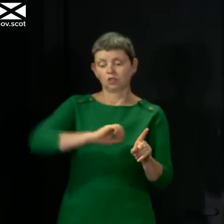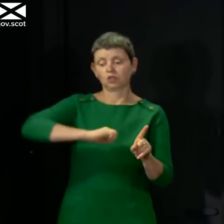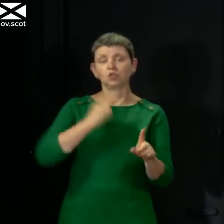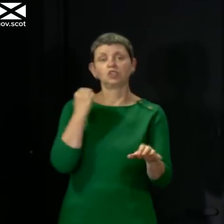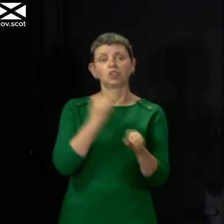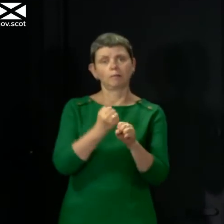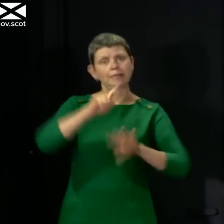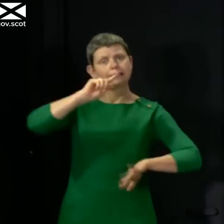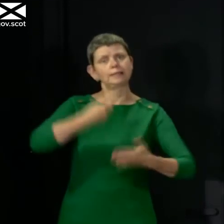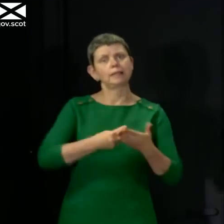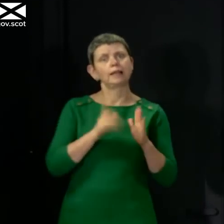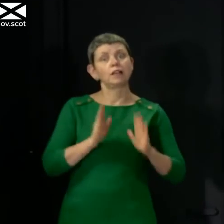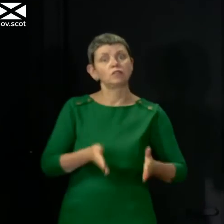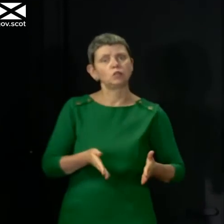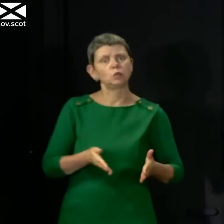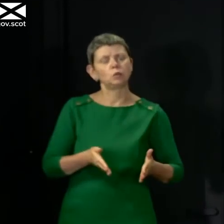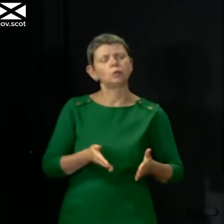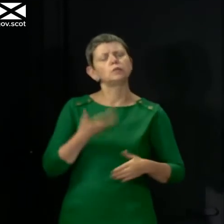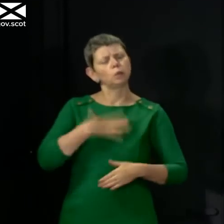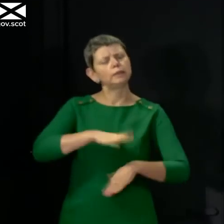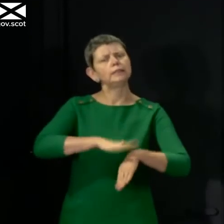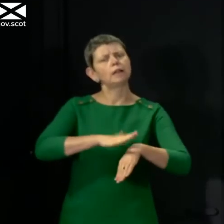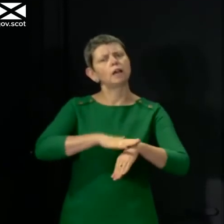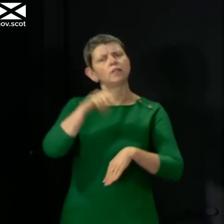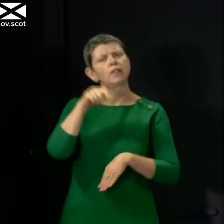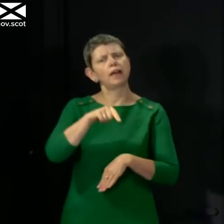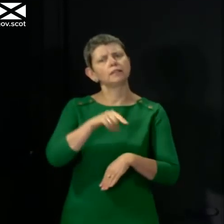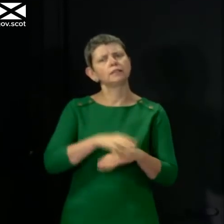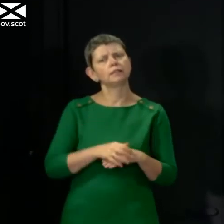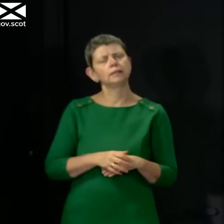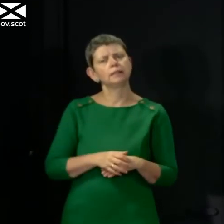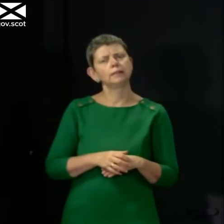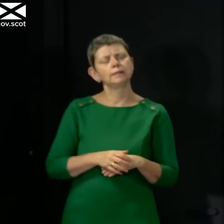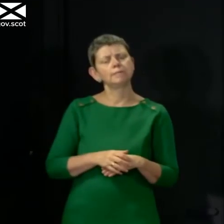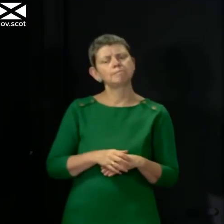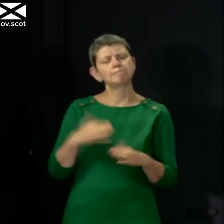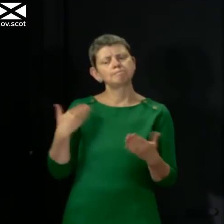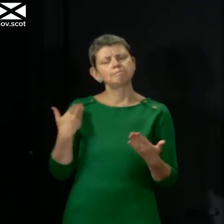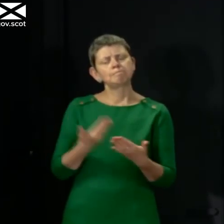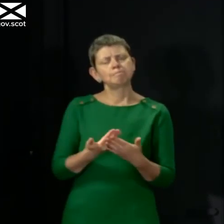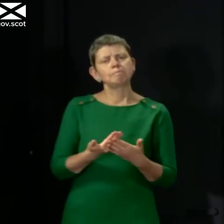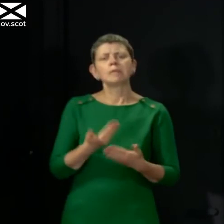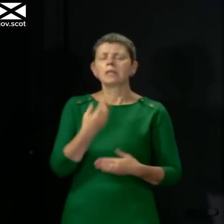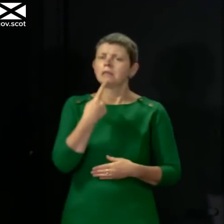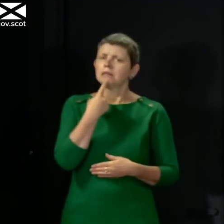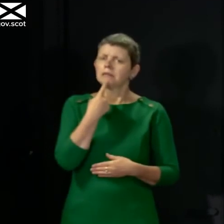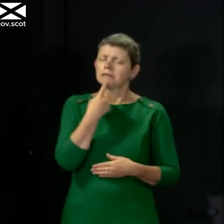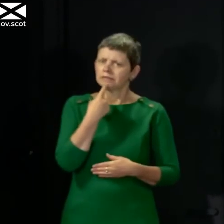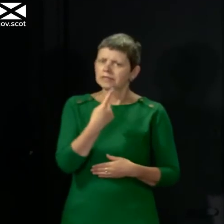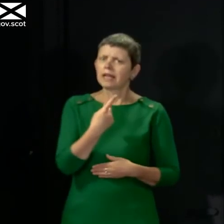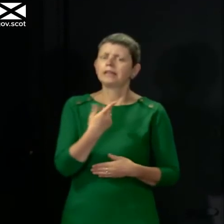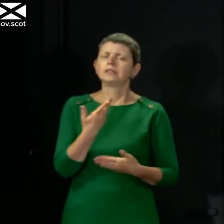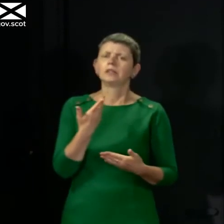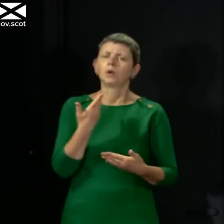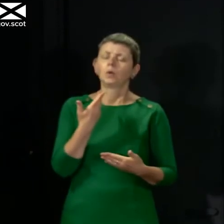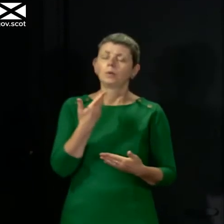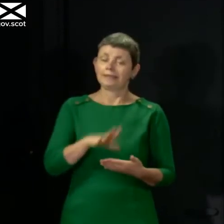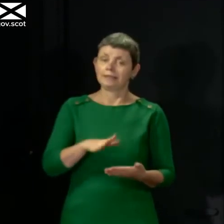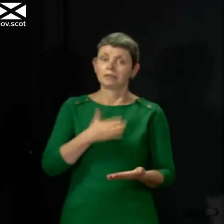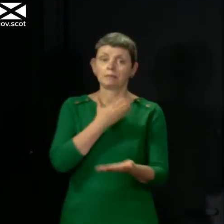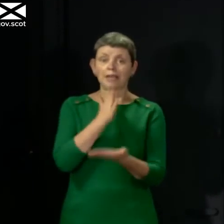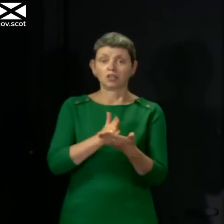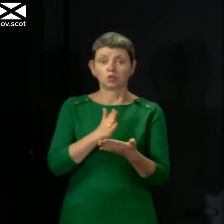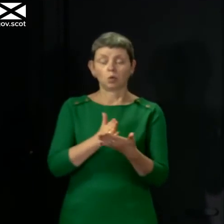to determine. And all along, we have said and I have said that we need to make sure that the approach we take to